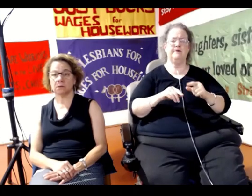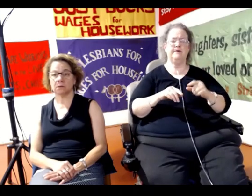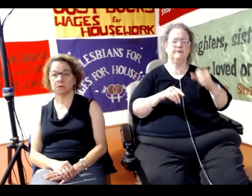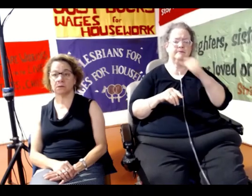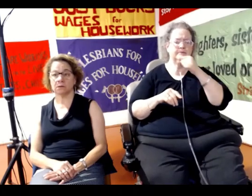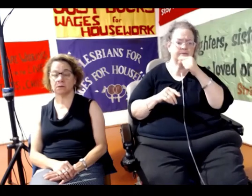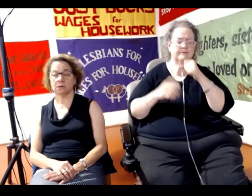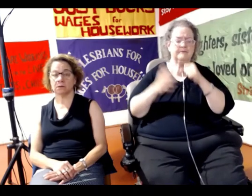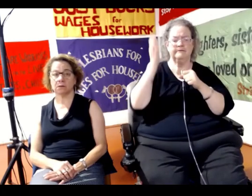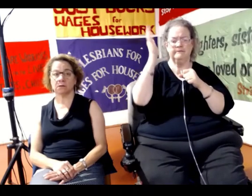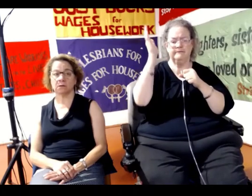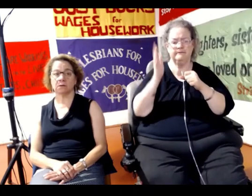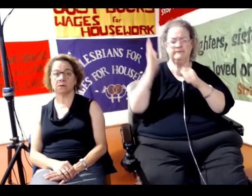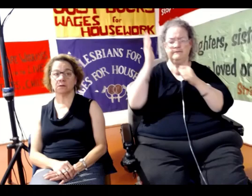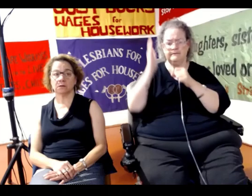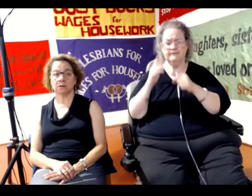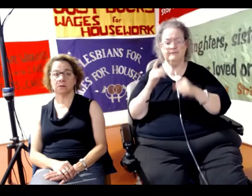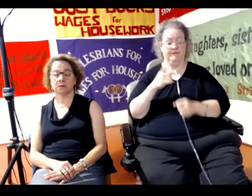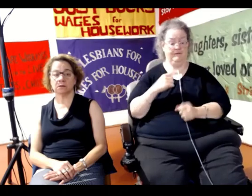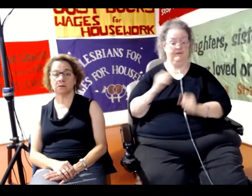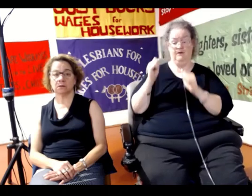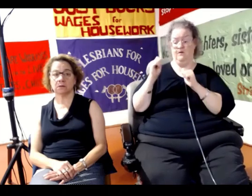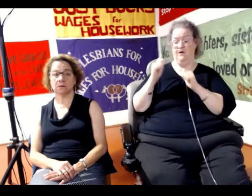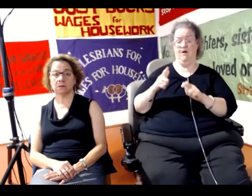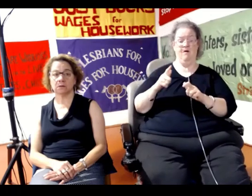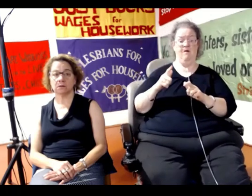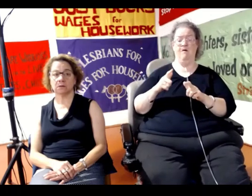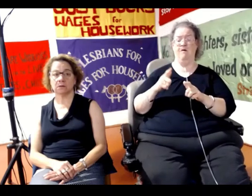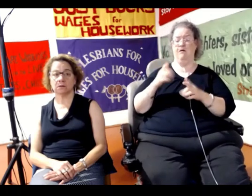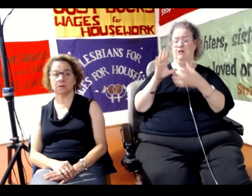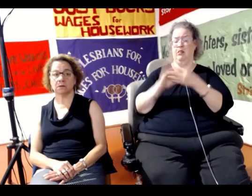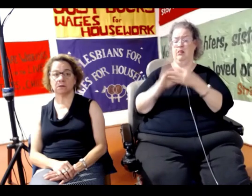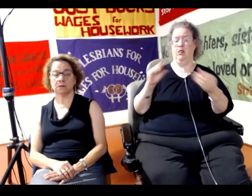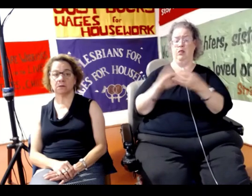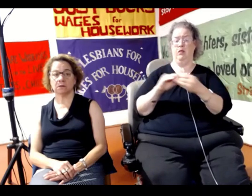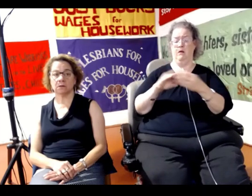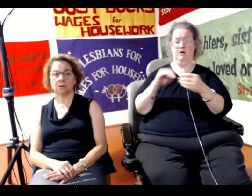everyone cussed out the police from our own sector's experiences.